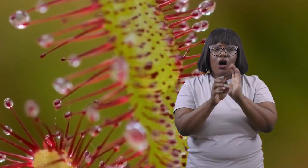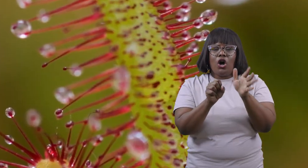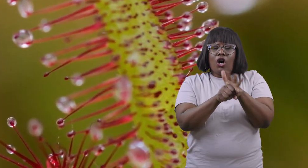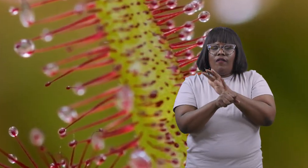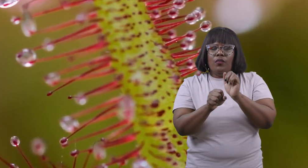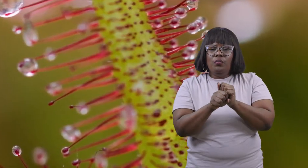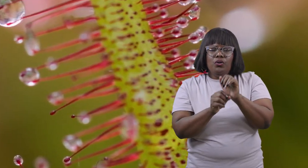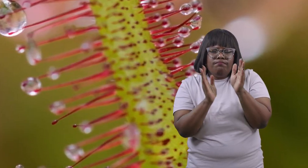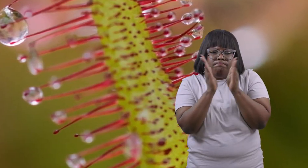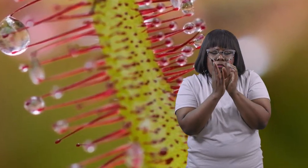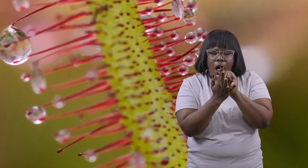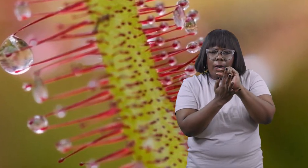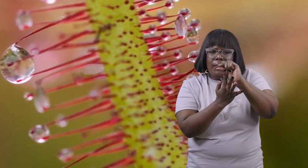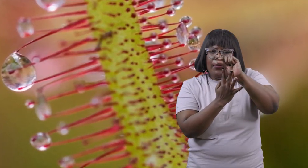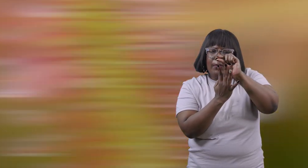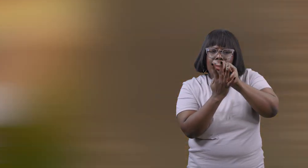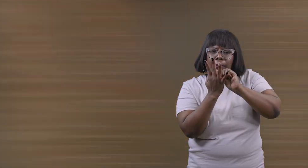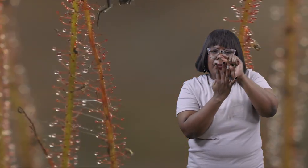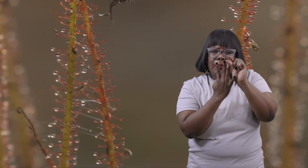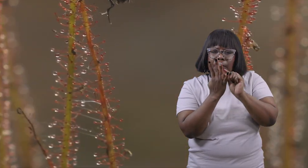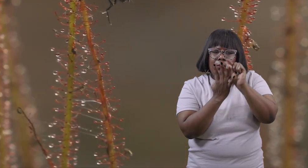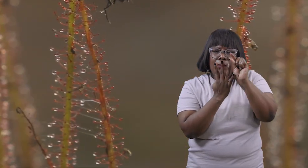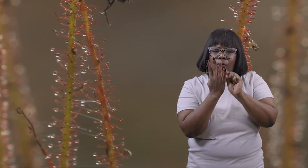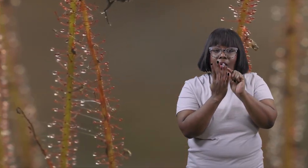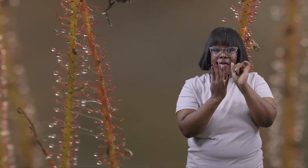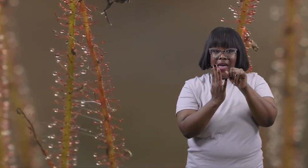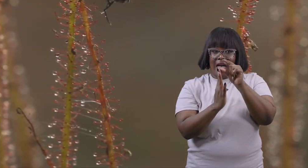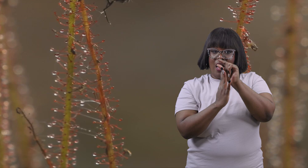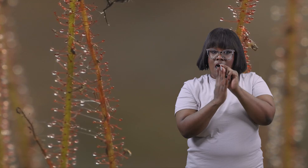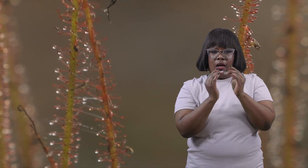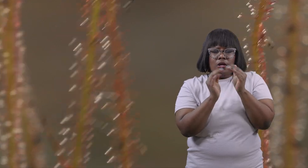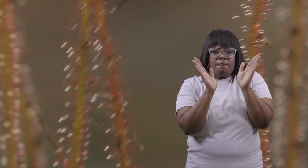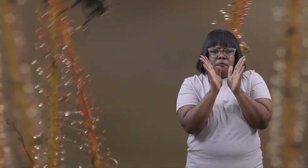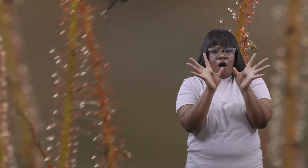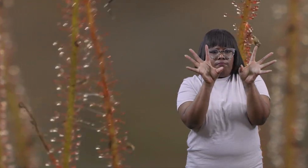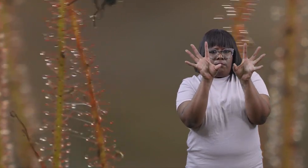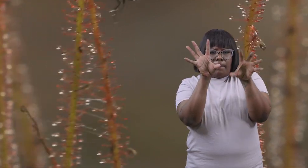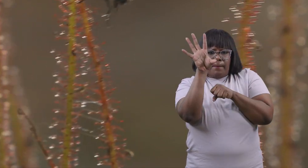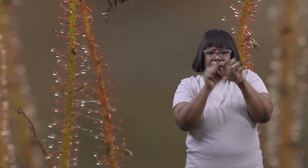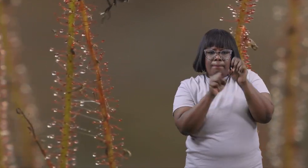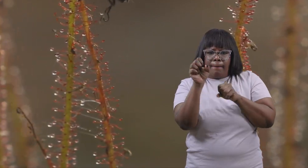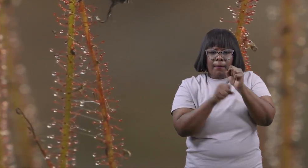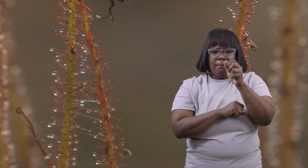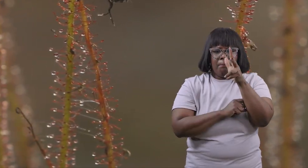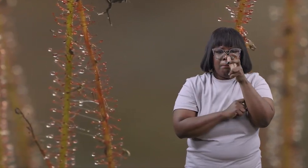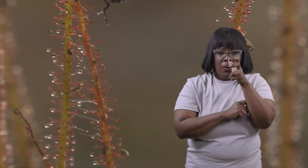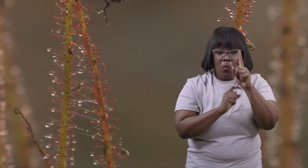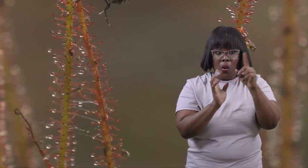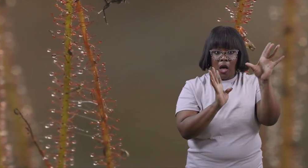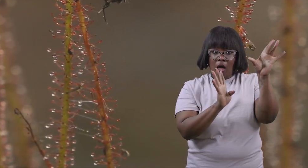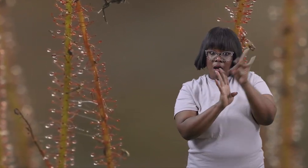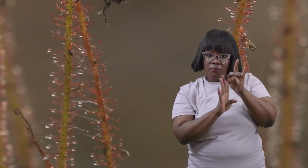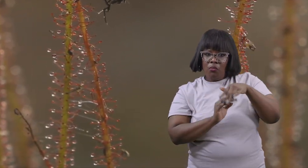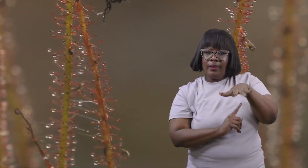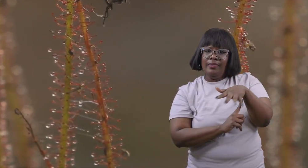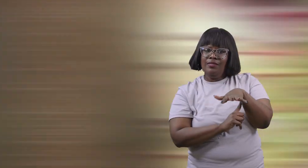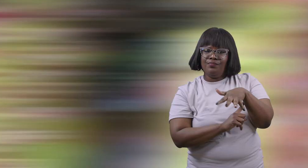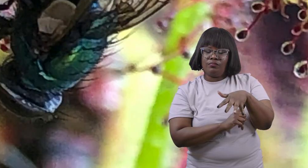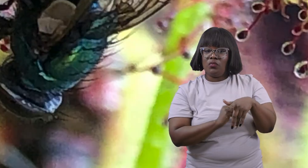covered in tiny jewels these hairs are little traps that catch insects when they land on the leaves when an